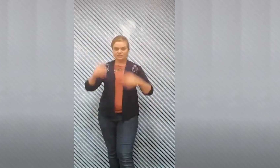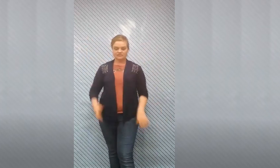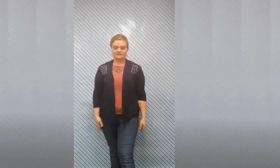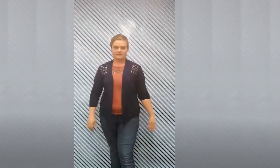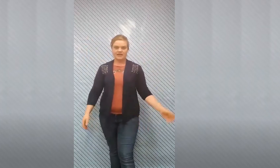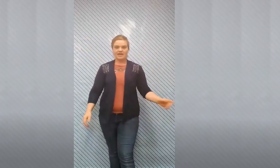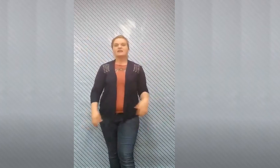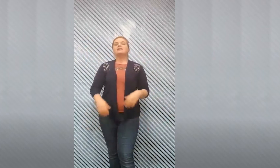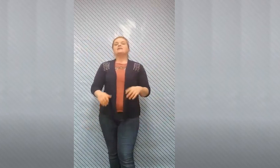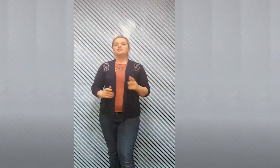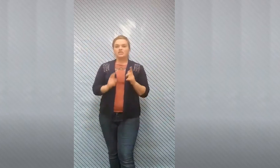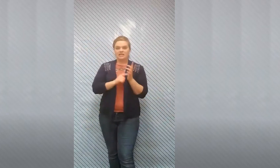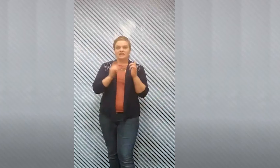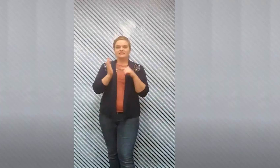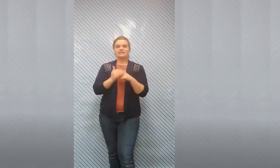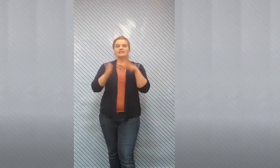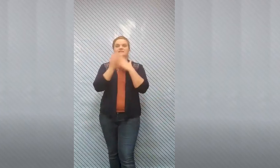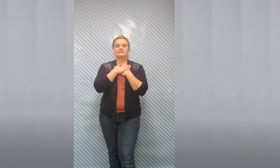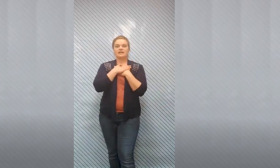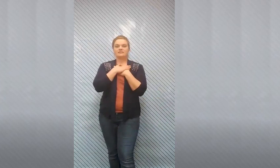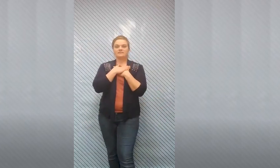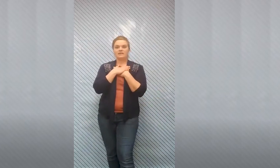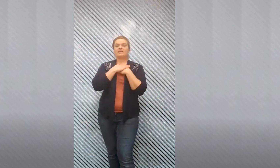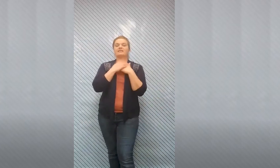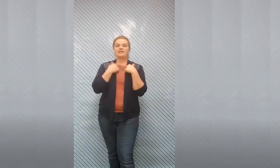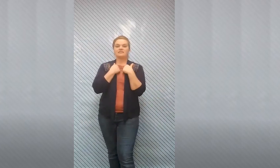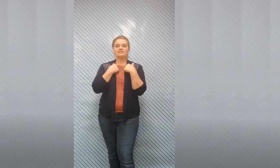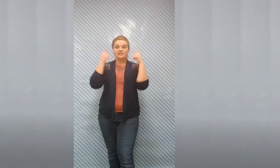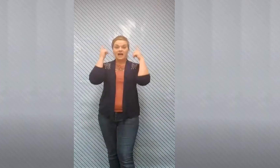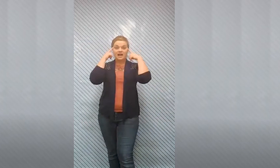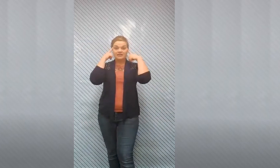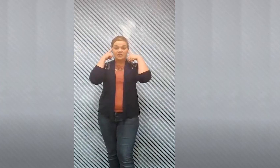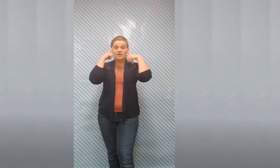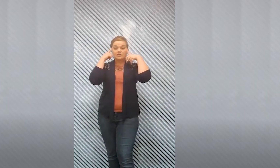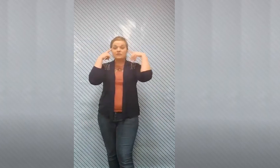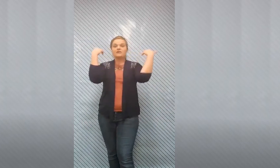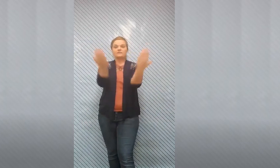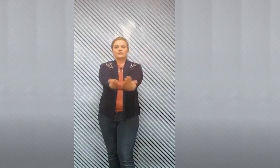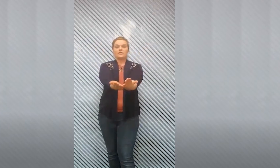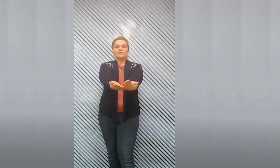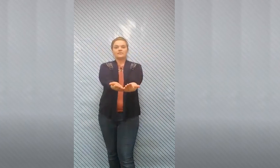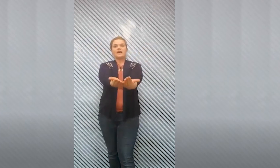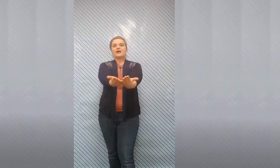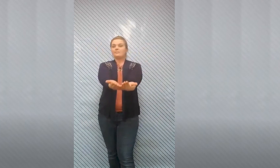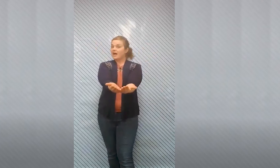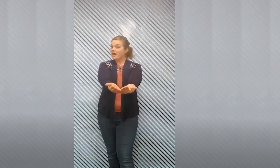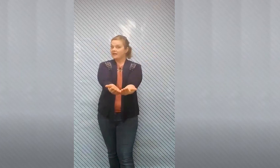jesus loves me ready jesus loves me this i know for the bible